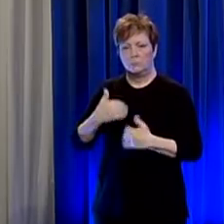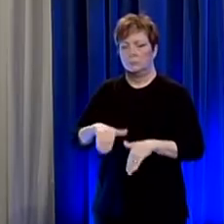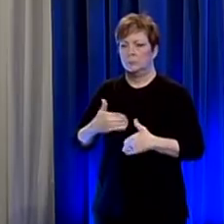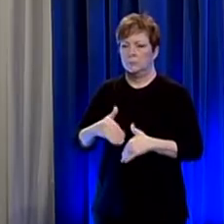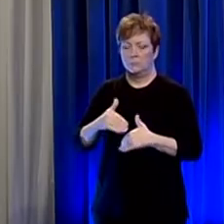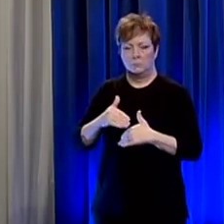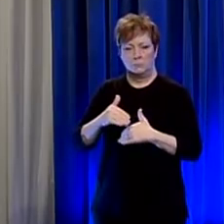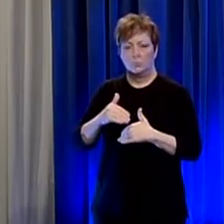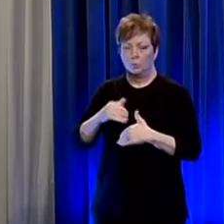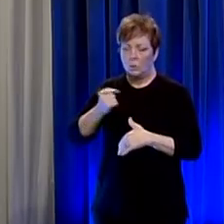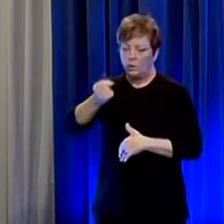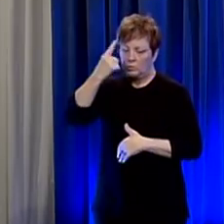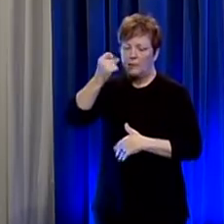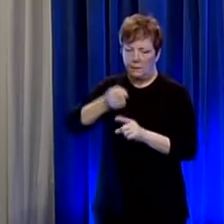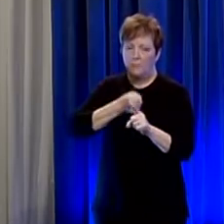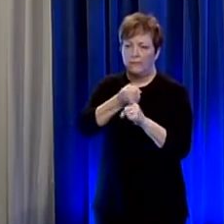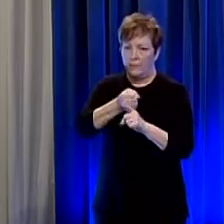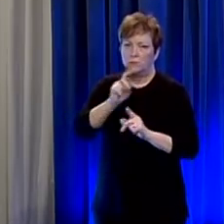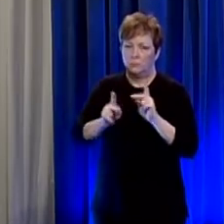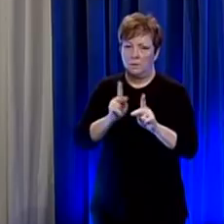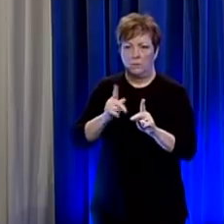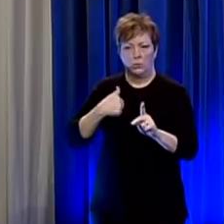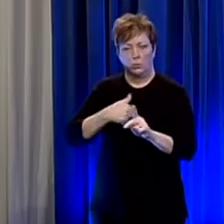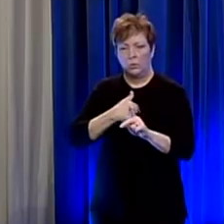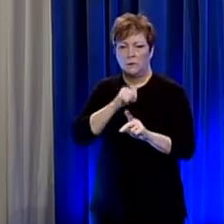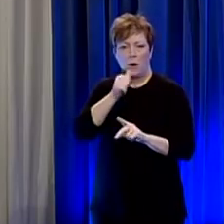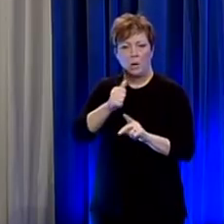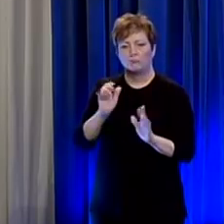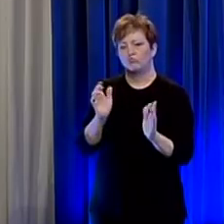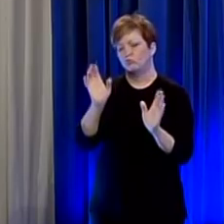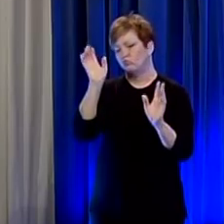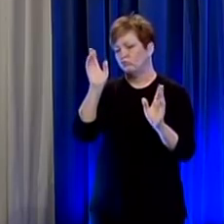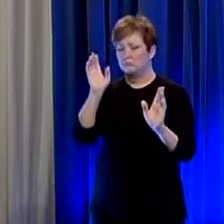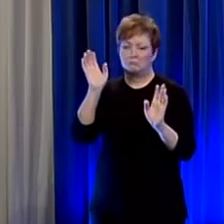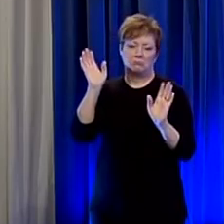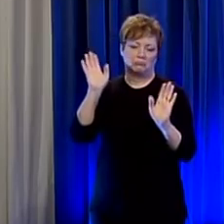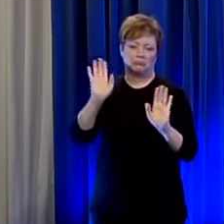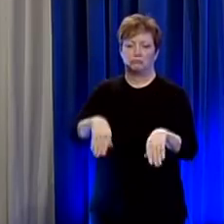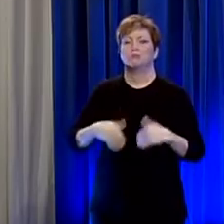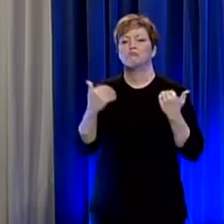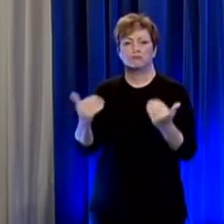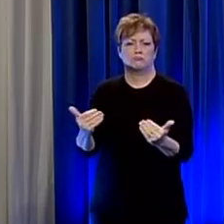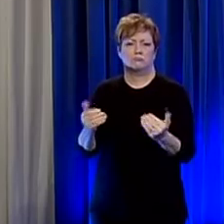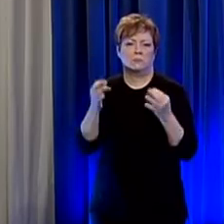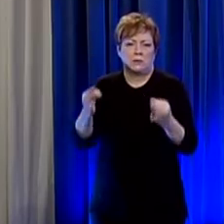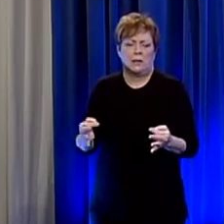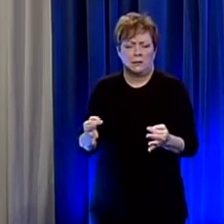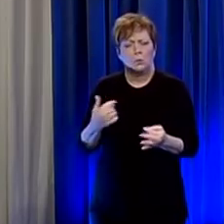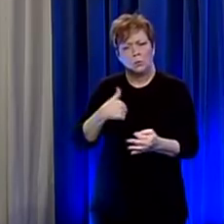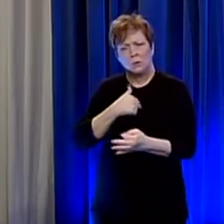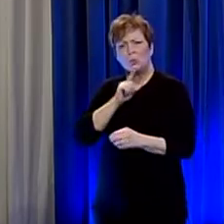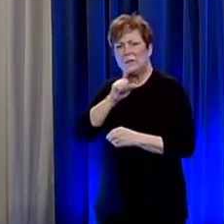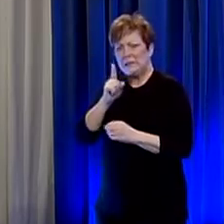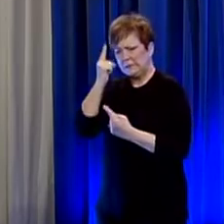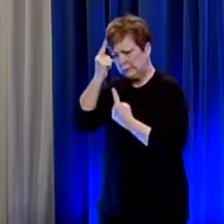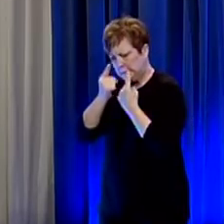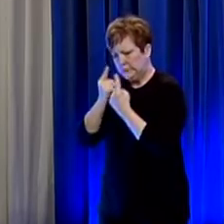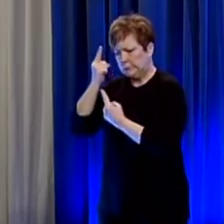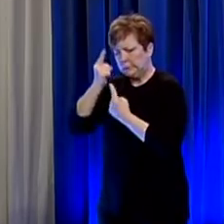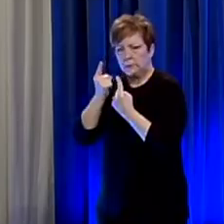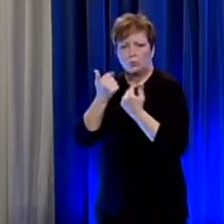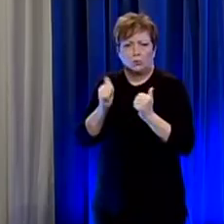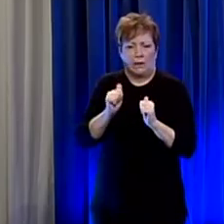and so time will tell if we overreacted or if we didn't act soon enough or if we were maybe got it right